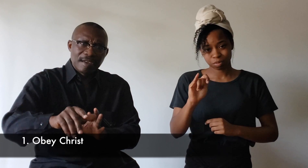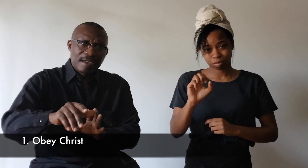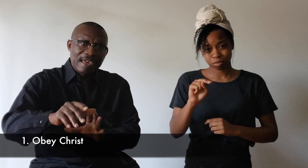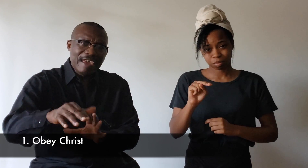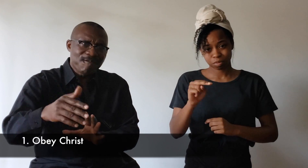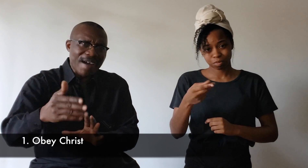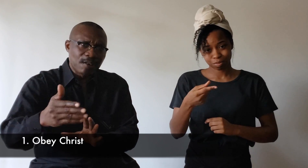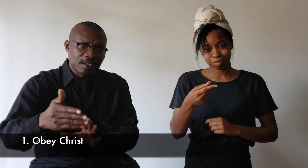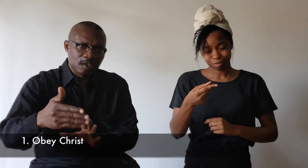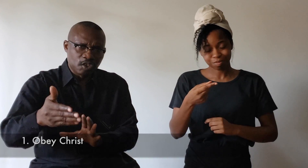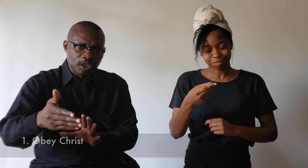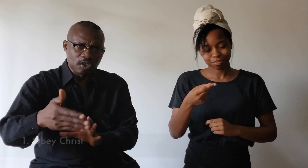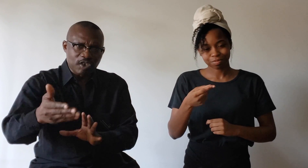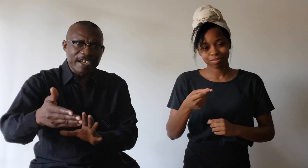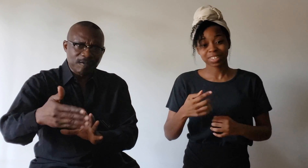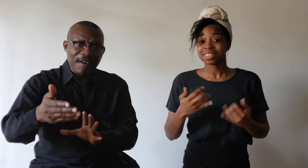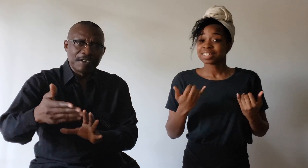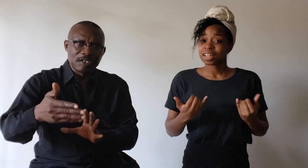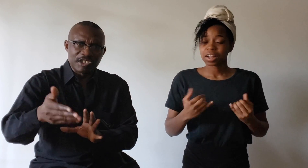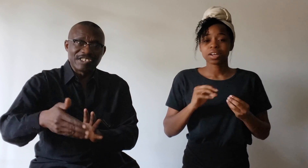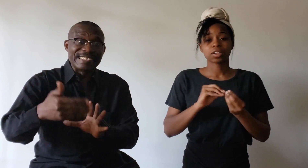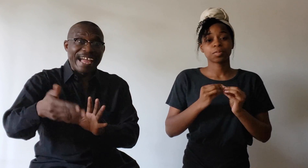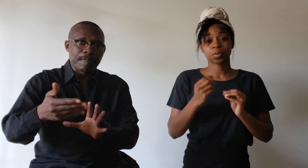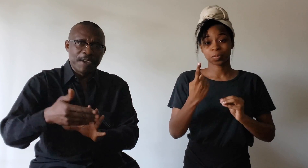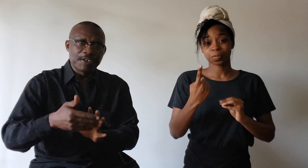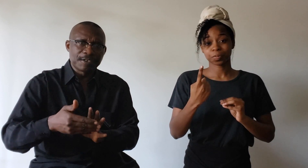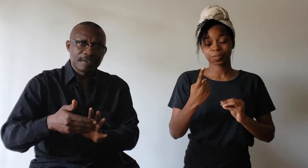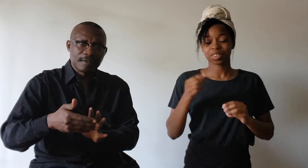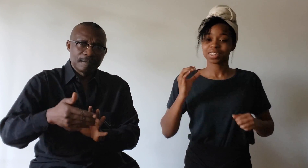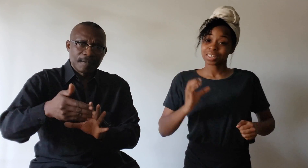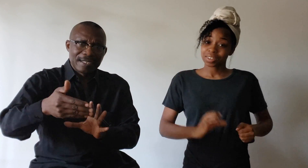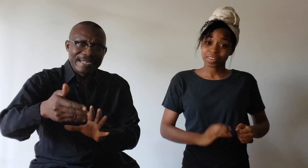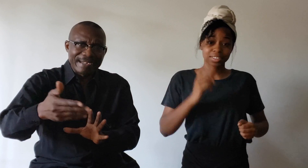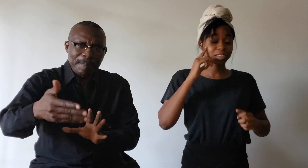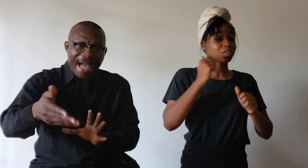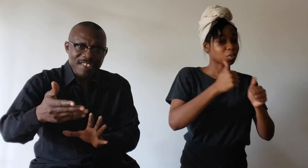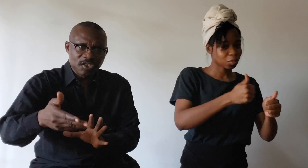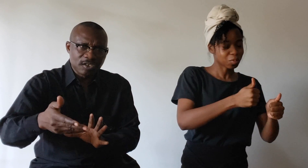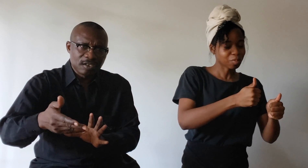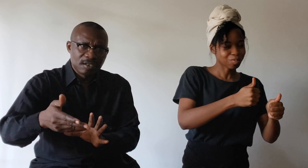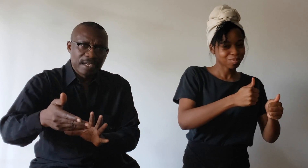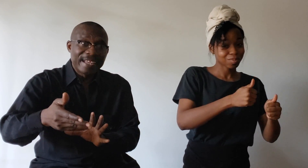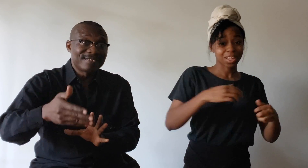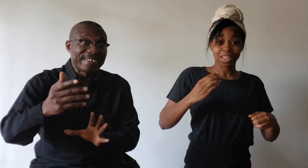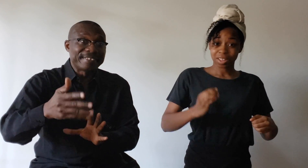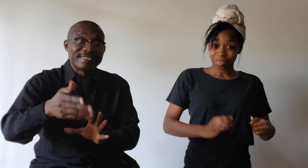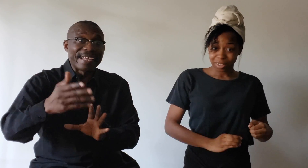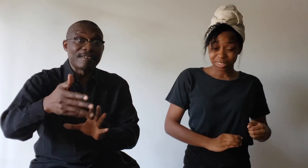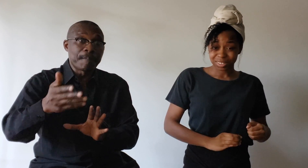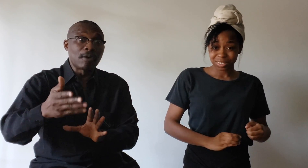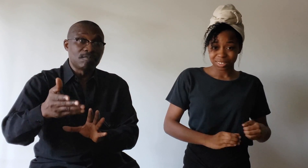He founded the church. Christ founded the church, not Peter, not a pastor, and certainly not a pope.